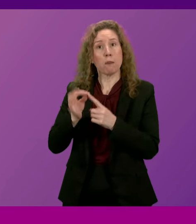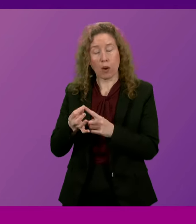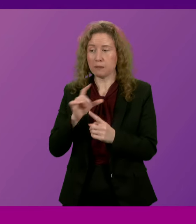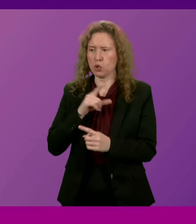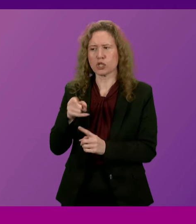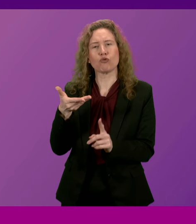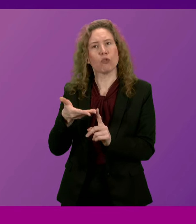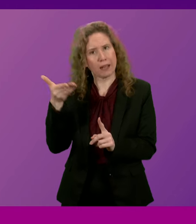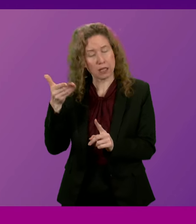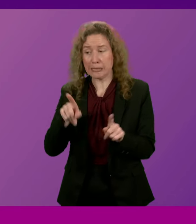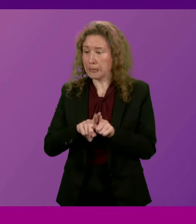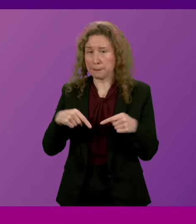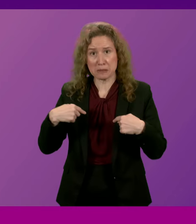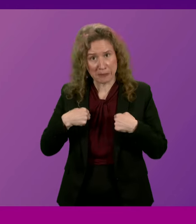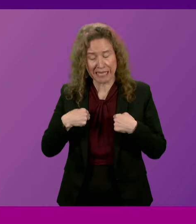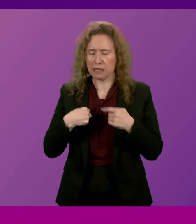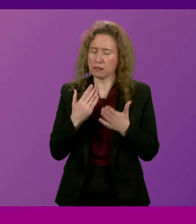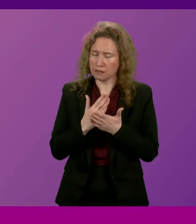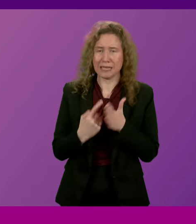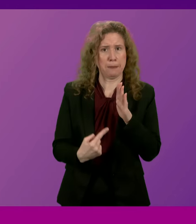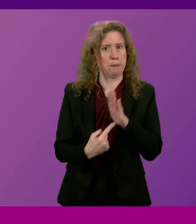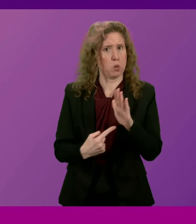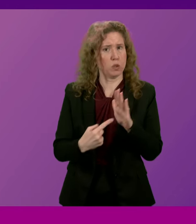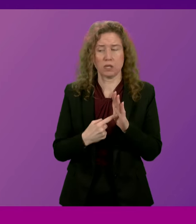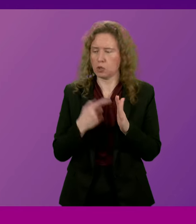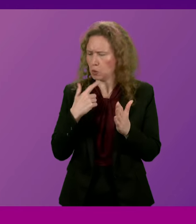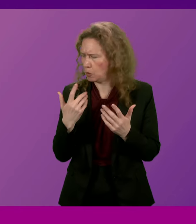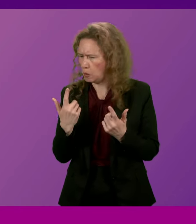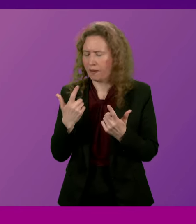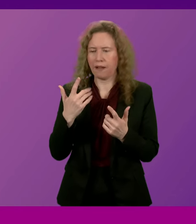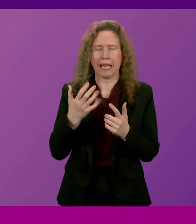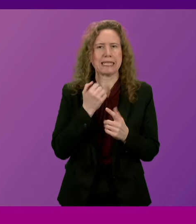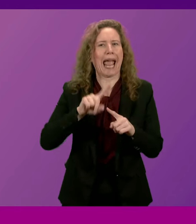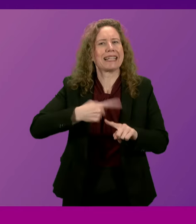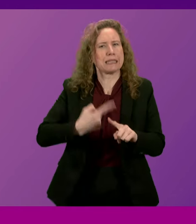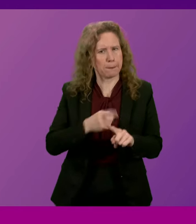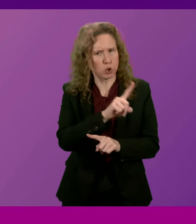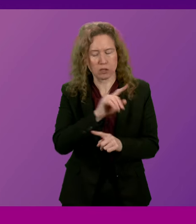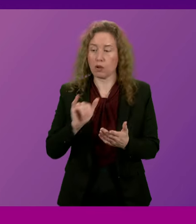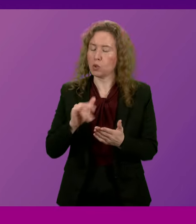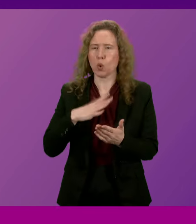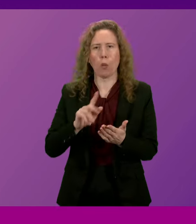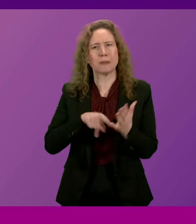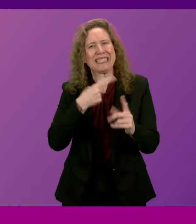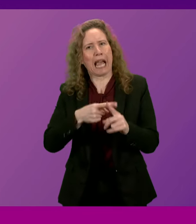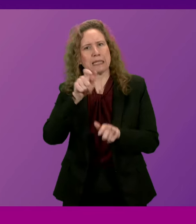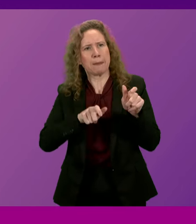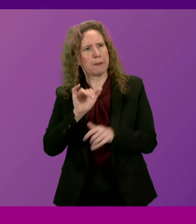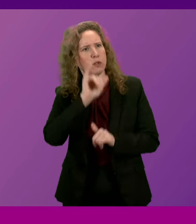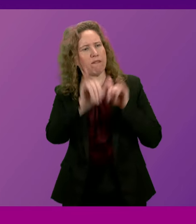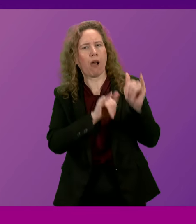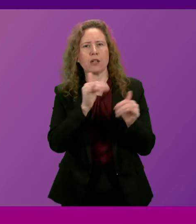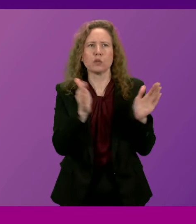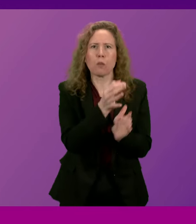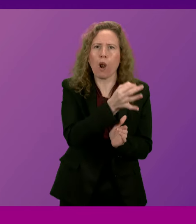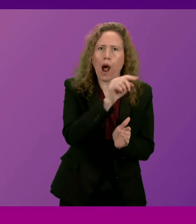recognises, as I do, the importance of securing an exemption for the Highlands and Islands for air departure tax so I'm glad that